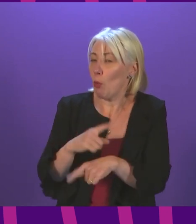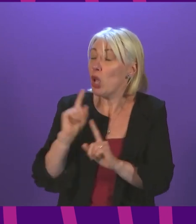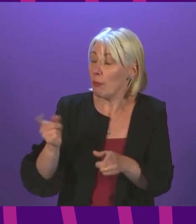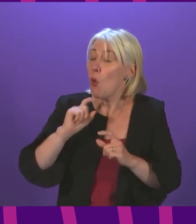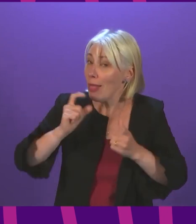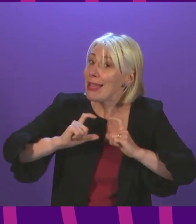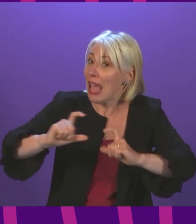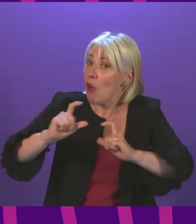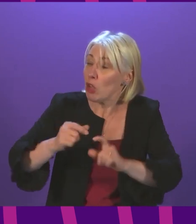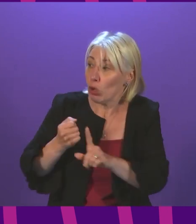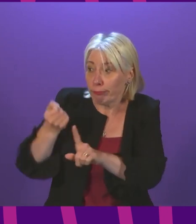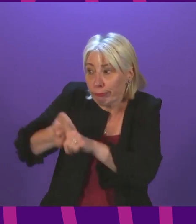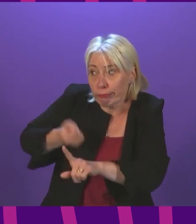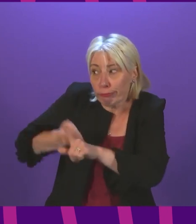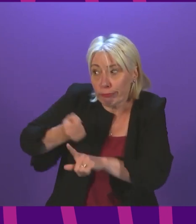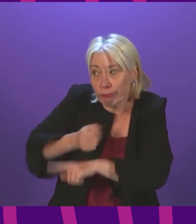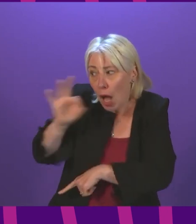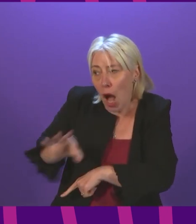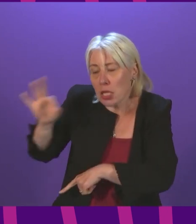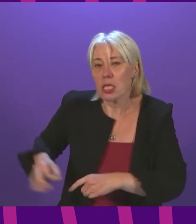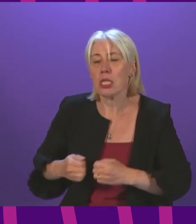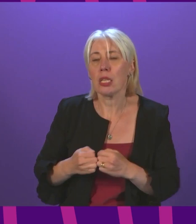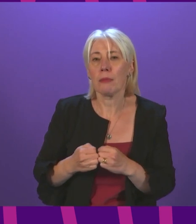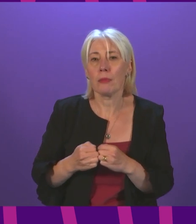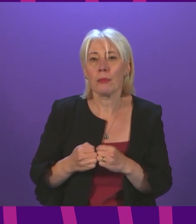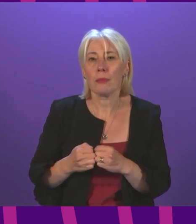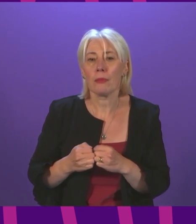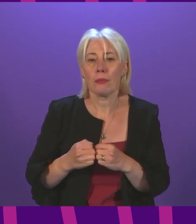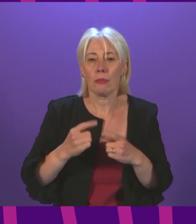continue to press that with them and edward mountain